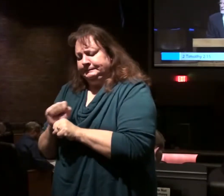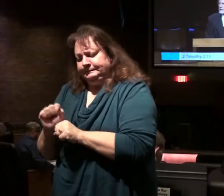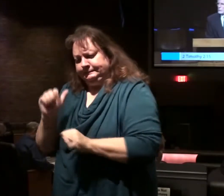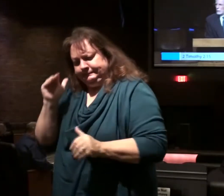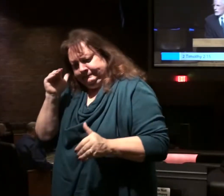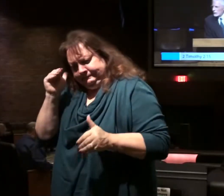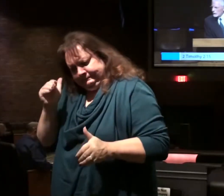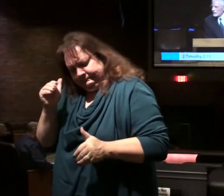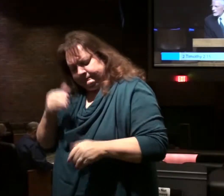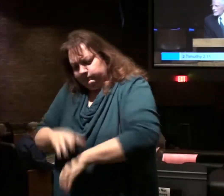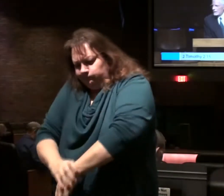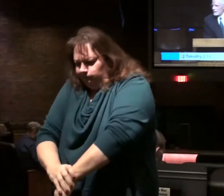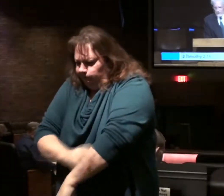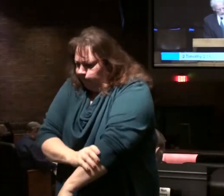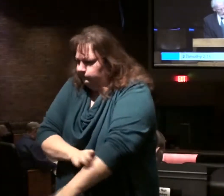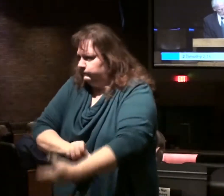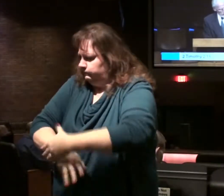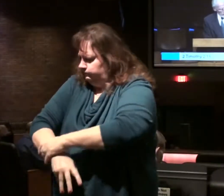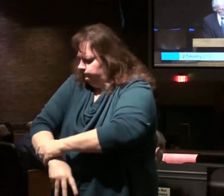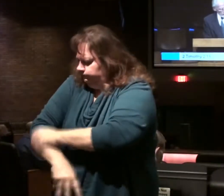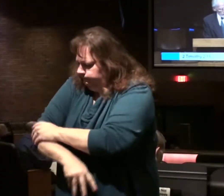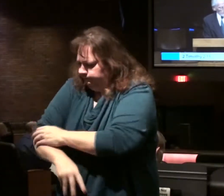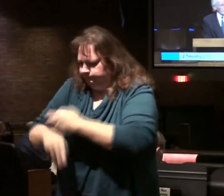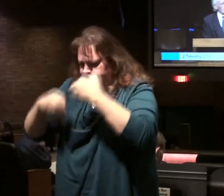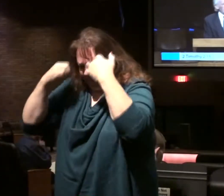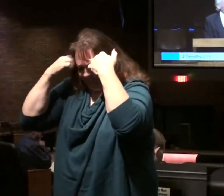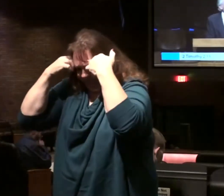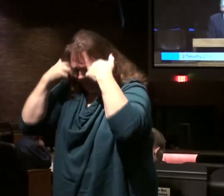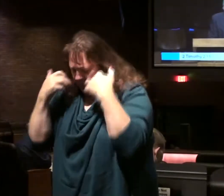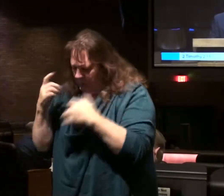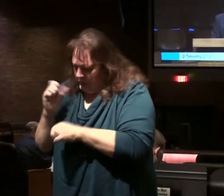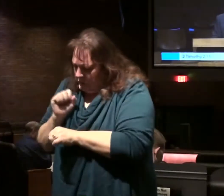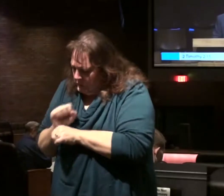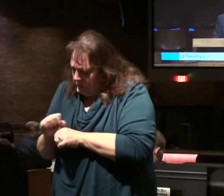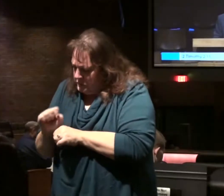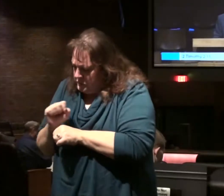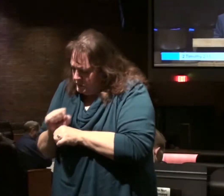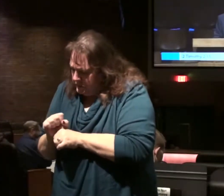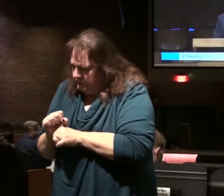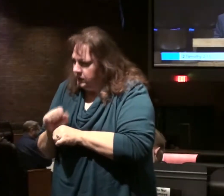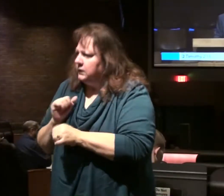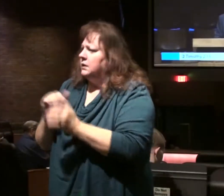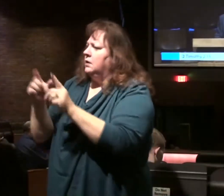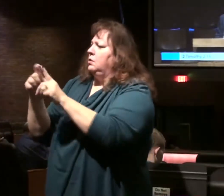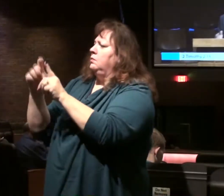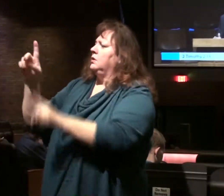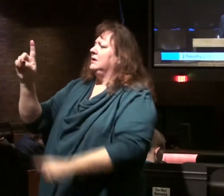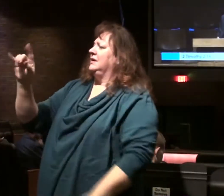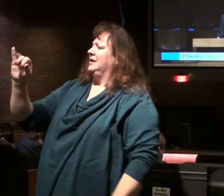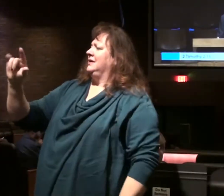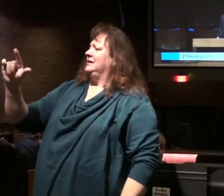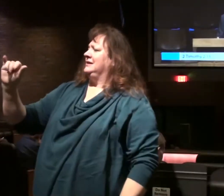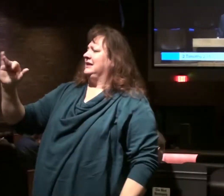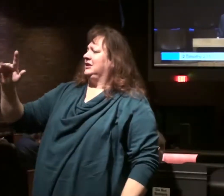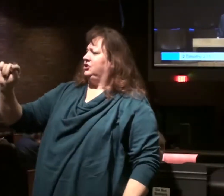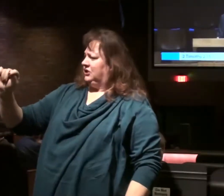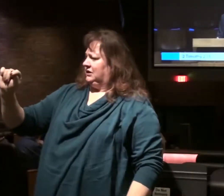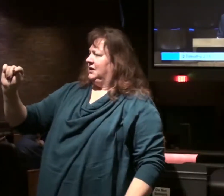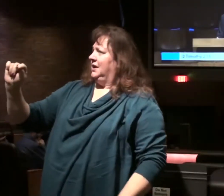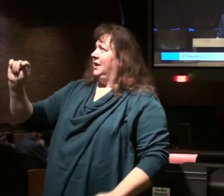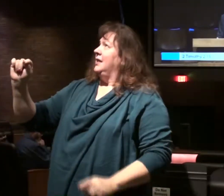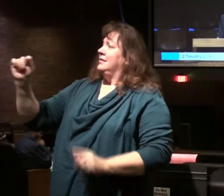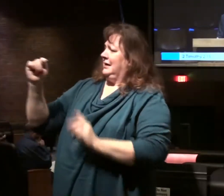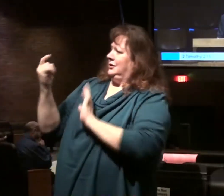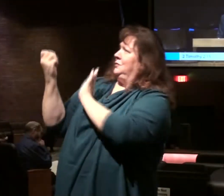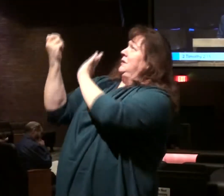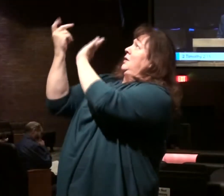it takes work. We are to be diligent, to present ourselves approved to